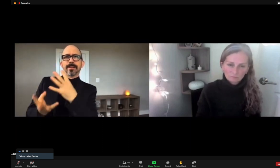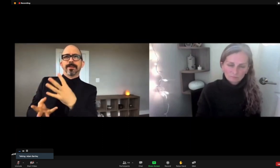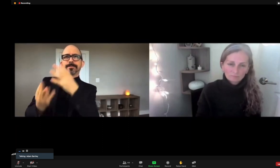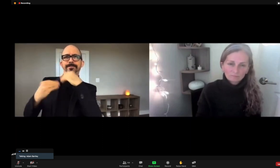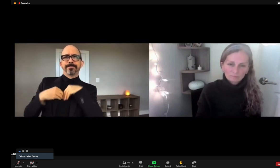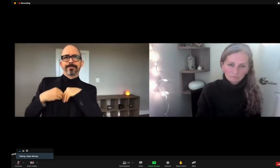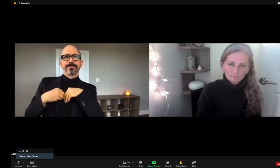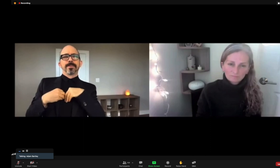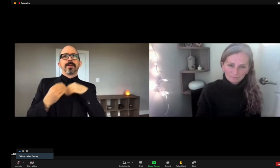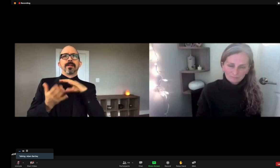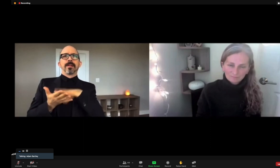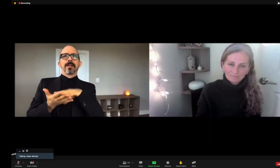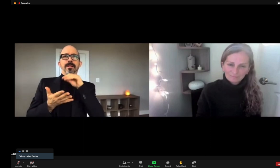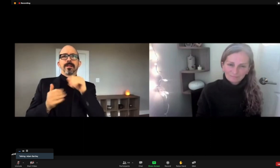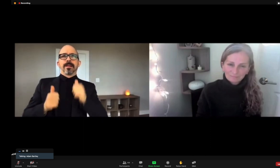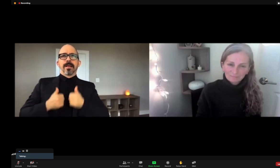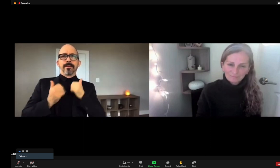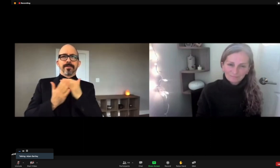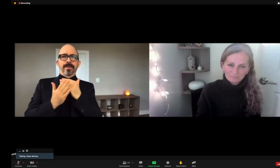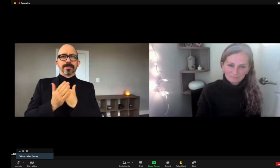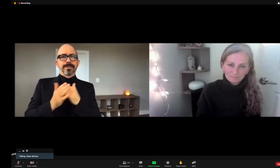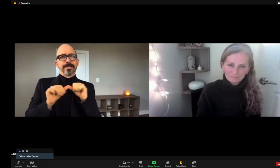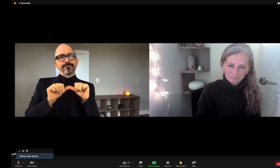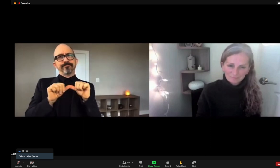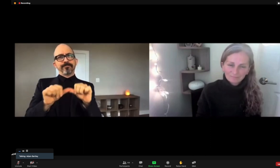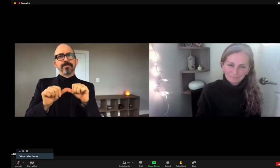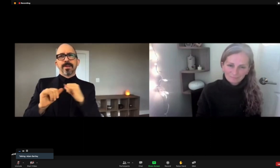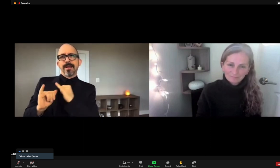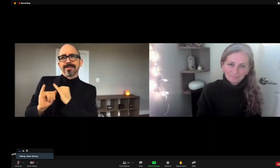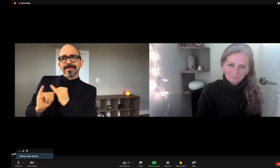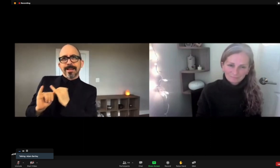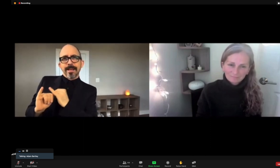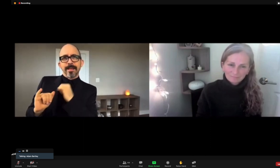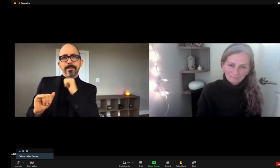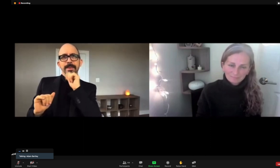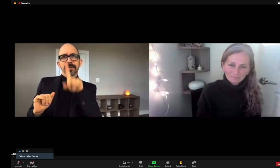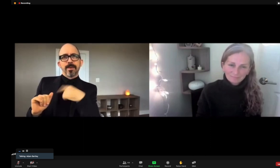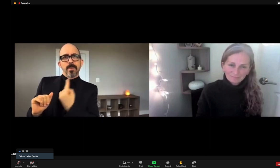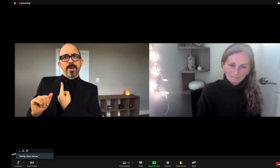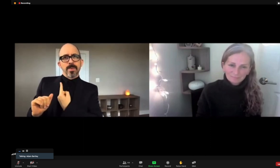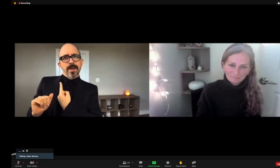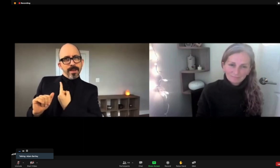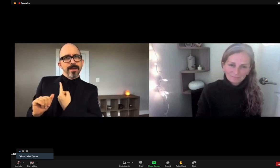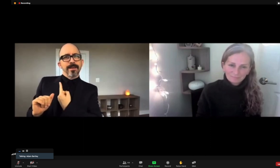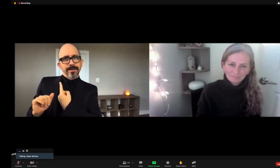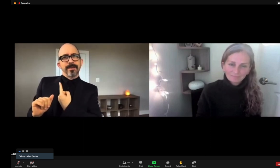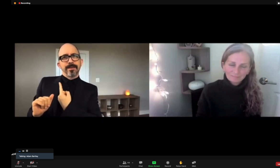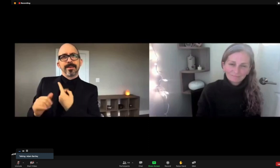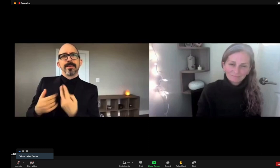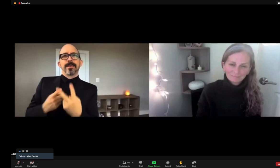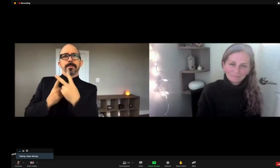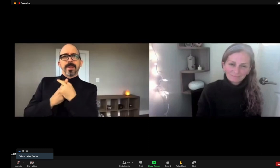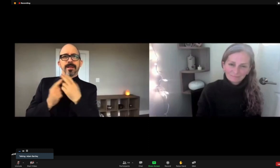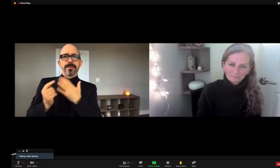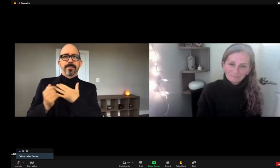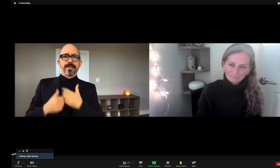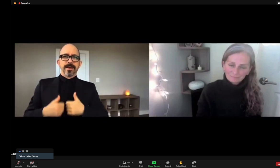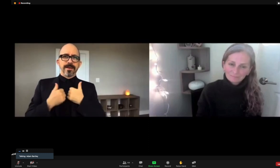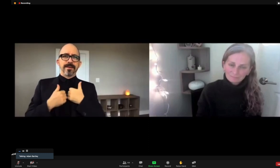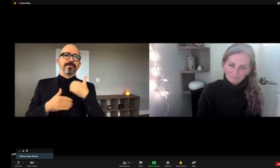import for our children to really learn the life lessons of finding identification in others,